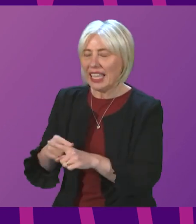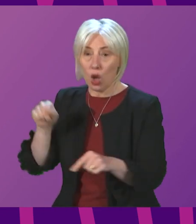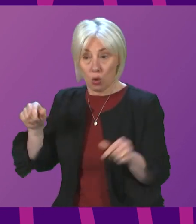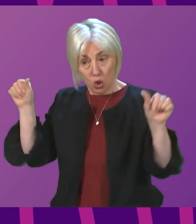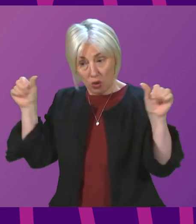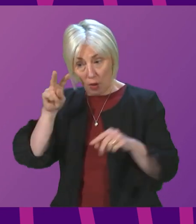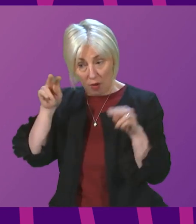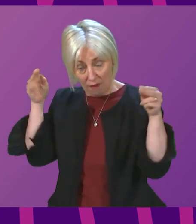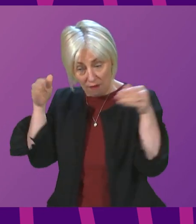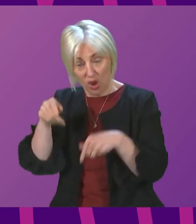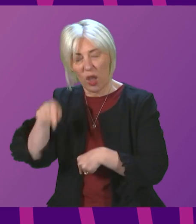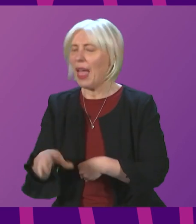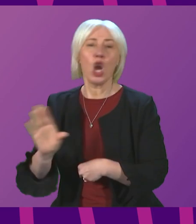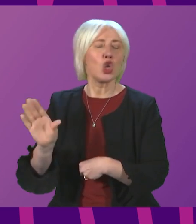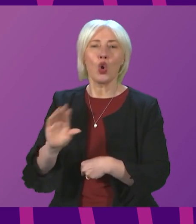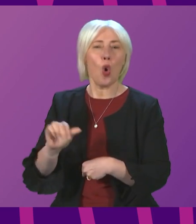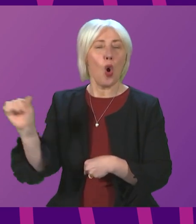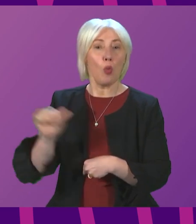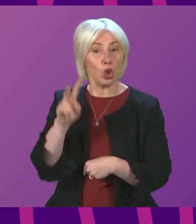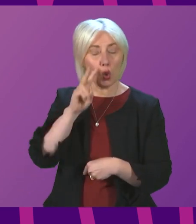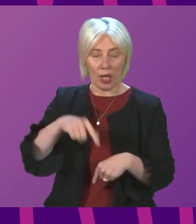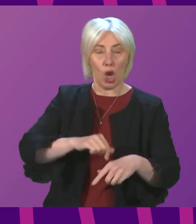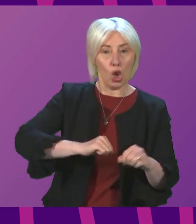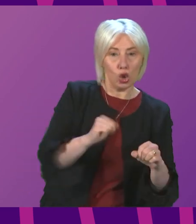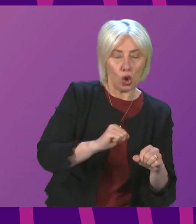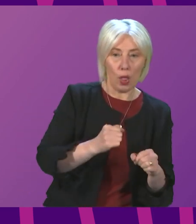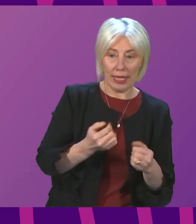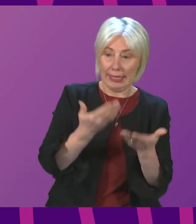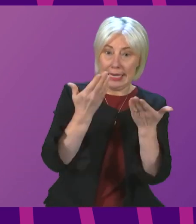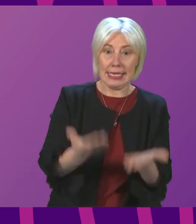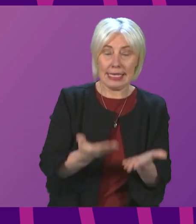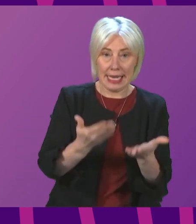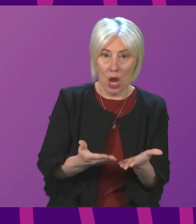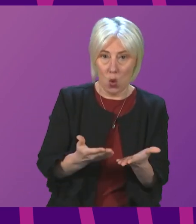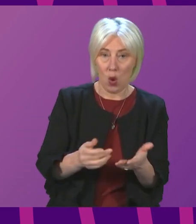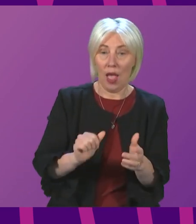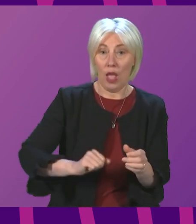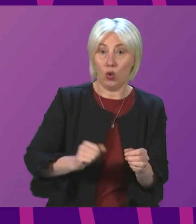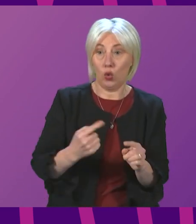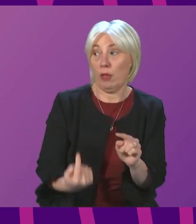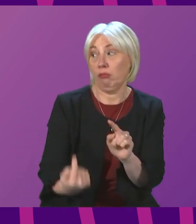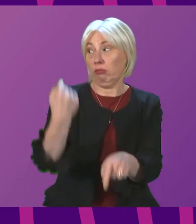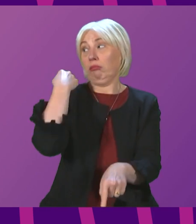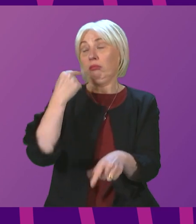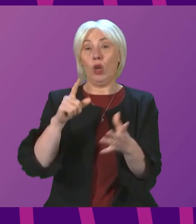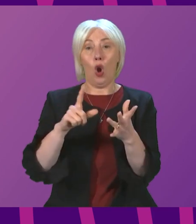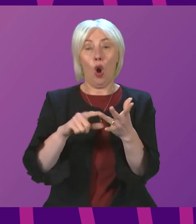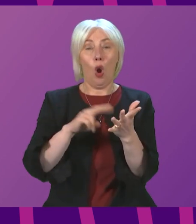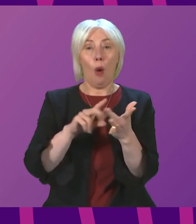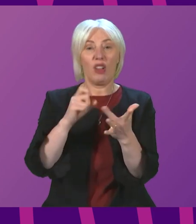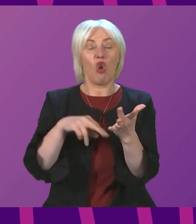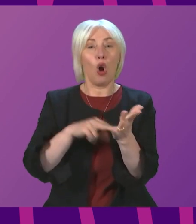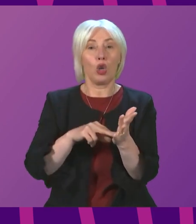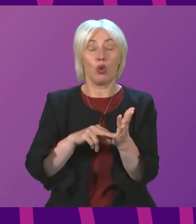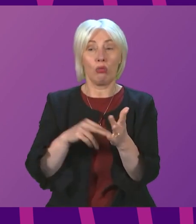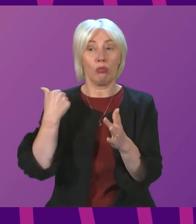we should be focusing on is the one between how Scotland is doing now, compared to how we were doing at the start of the Omicron wave, and how we might have been